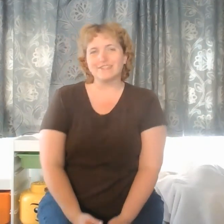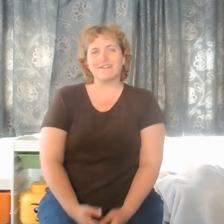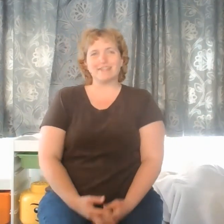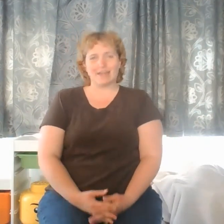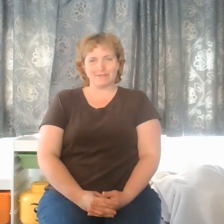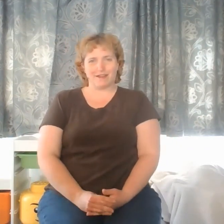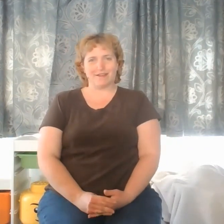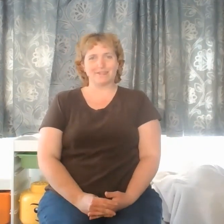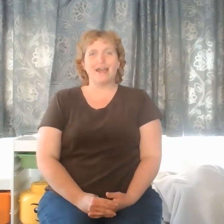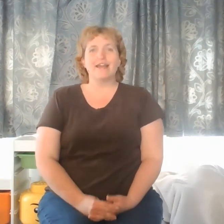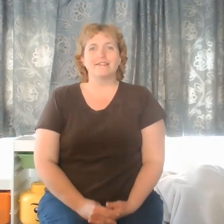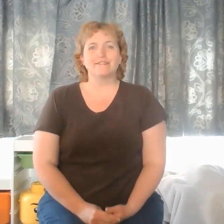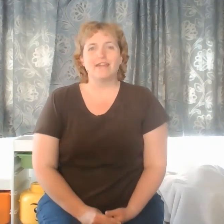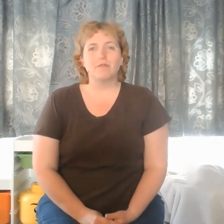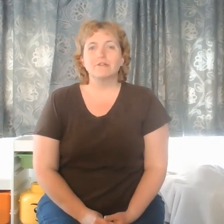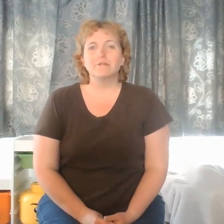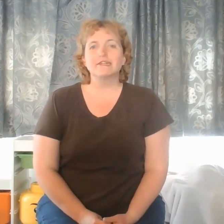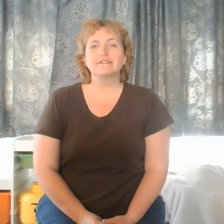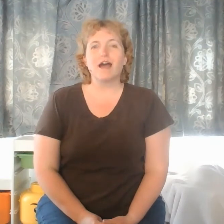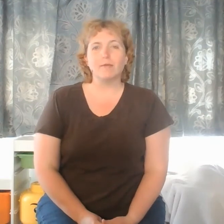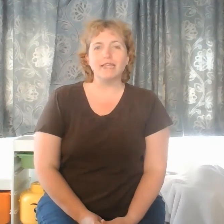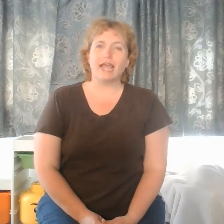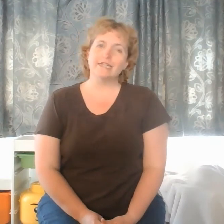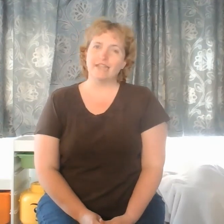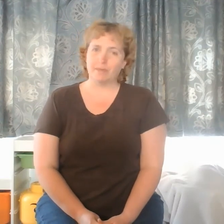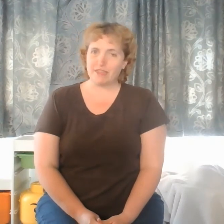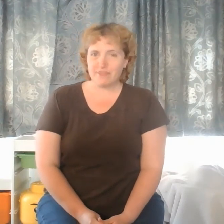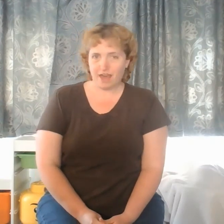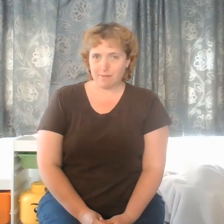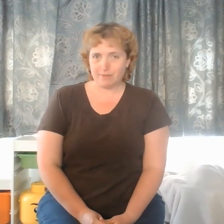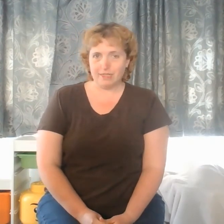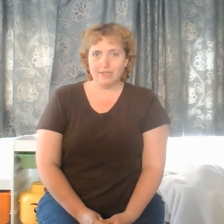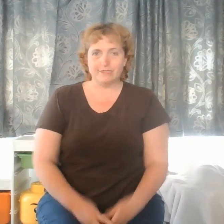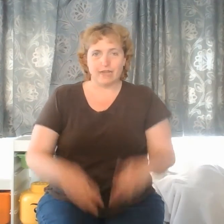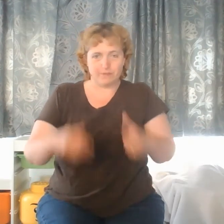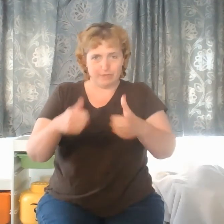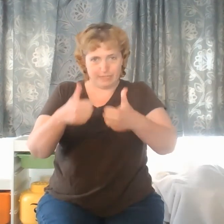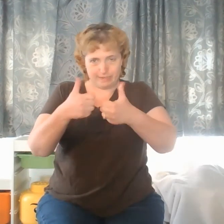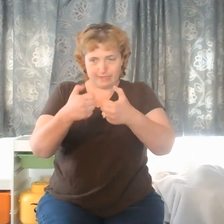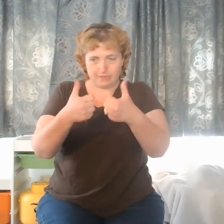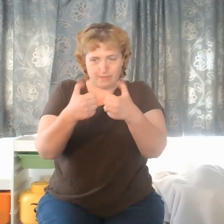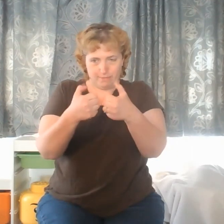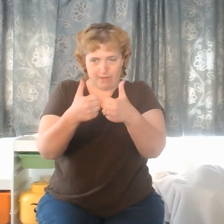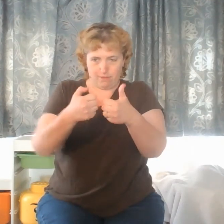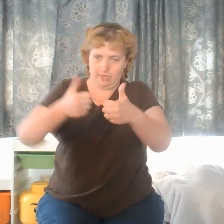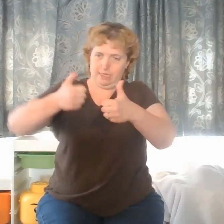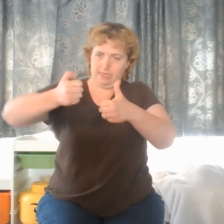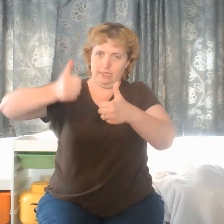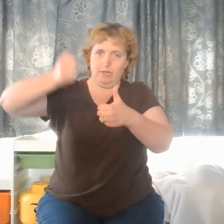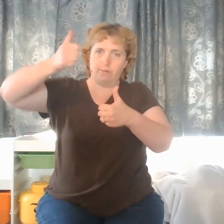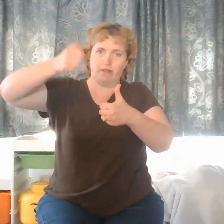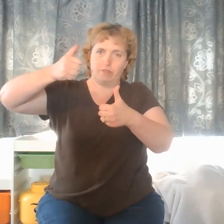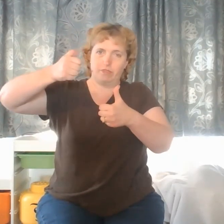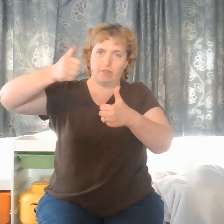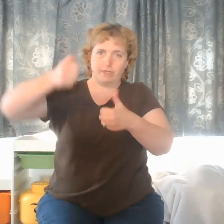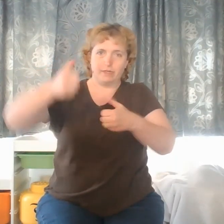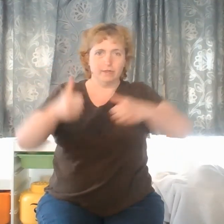Storytime songs. This time we're doing Tommy and Tammy Thumb. So everyone needs to get their thumbs out. We have one thumb here